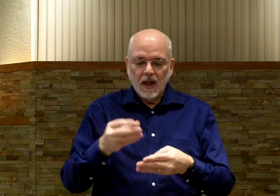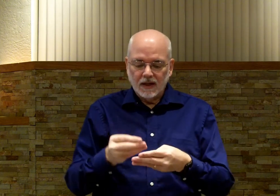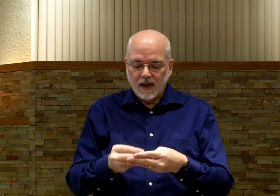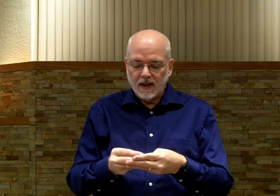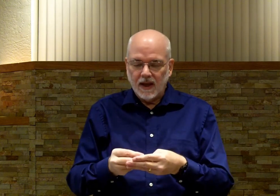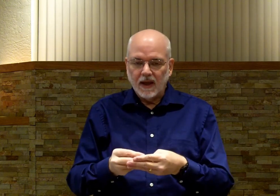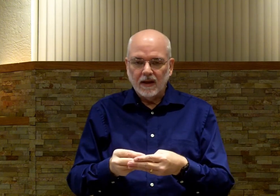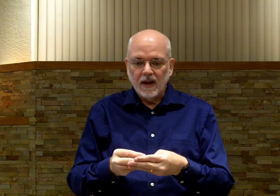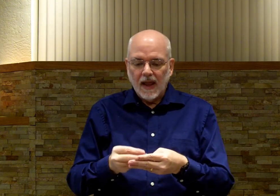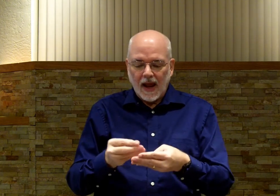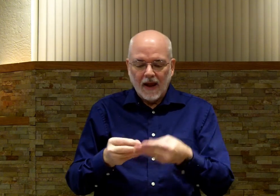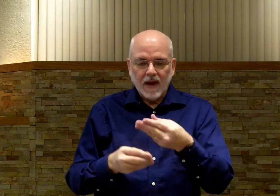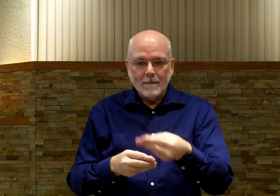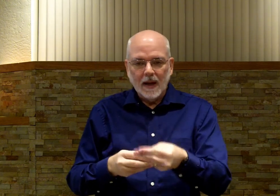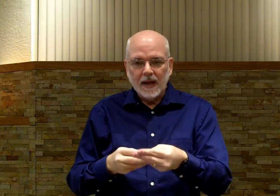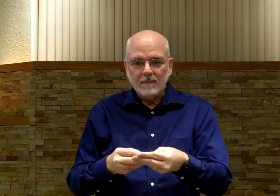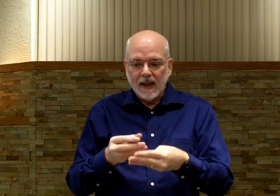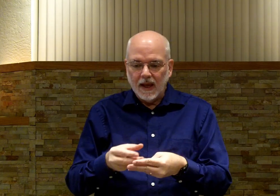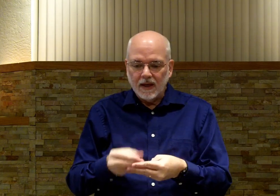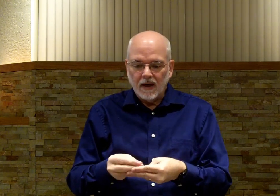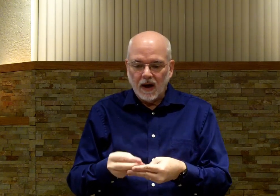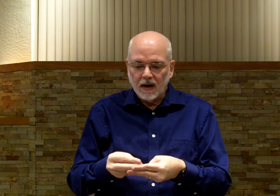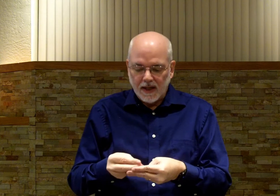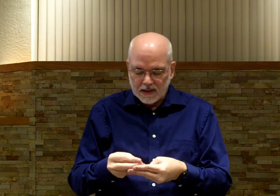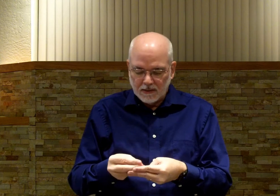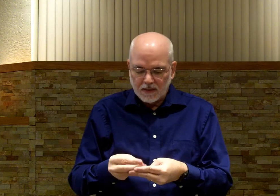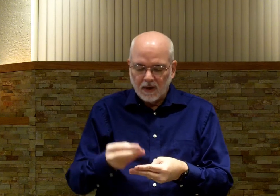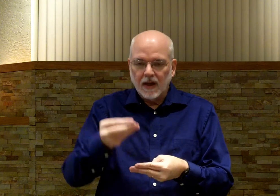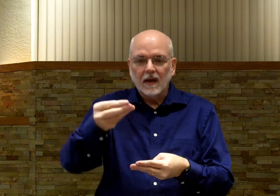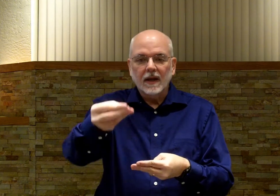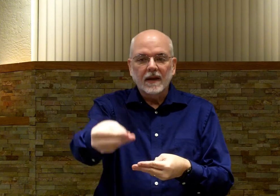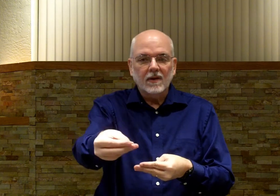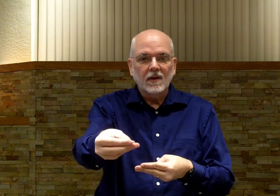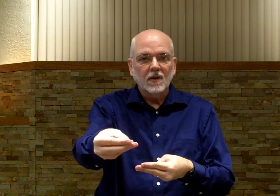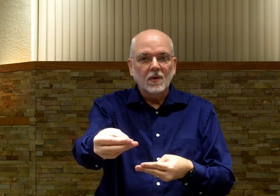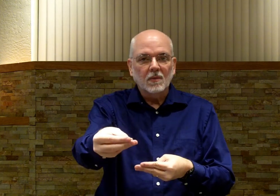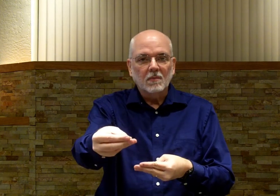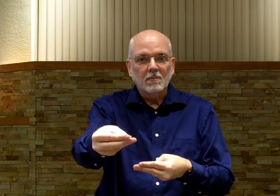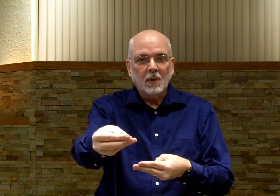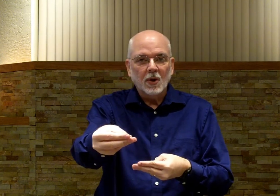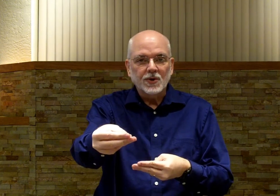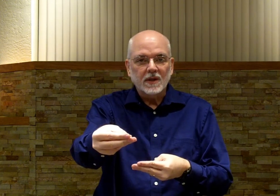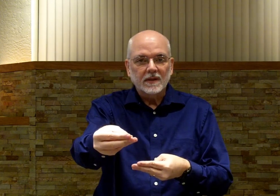Take the hand. I've got money in my hand here. I'm going to take some of this money. I'm going to give it to you. Purchase.